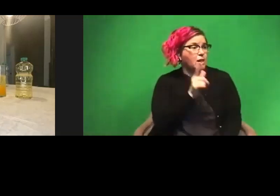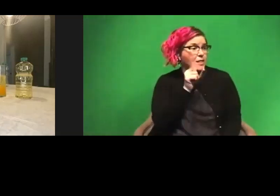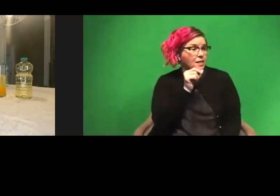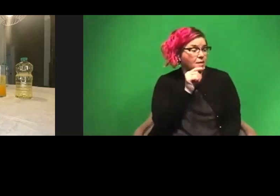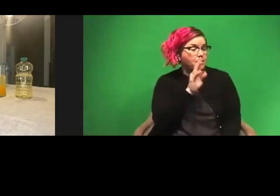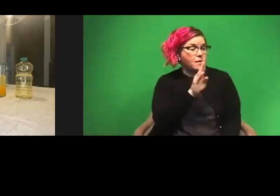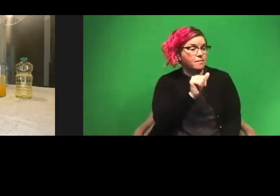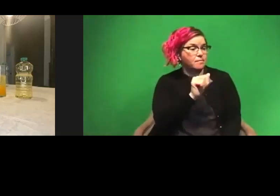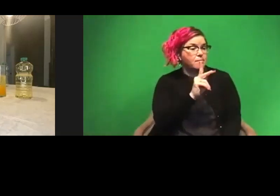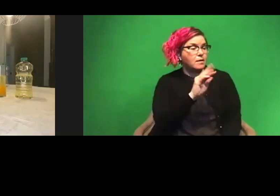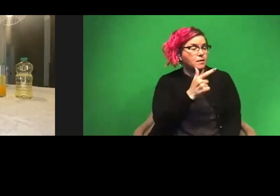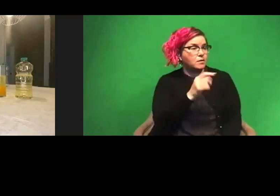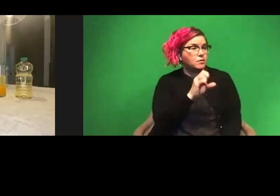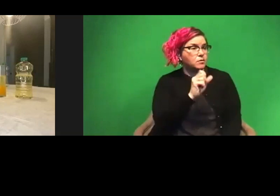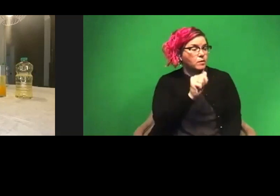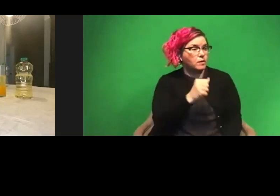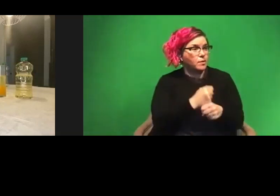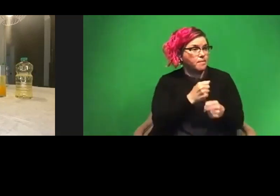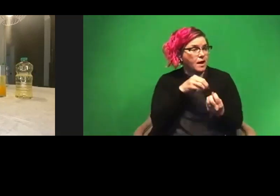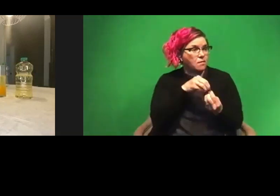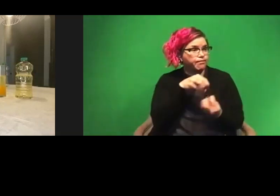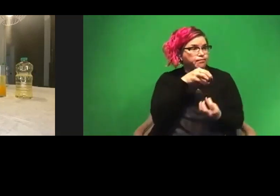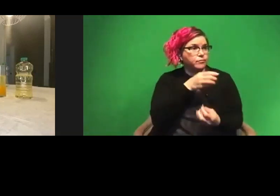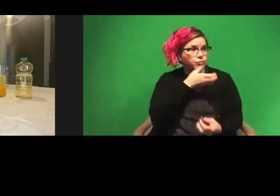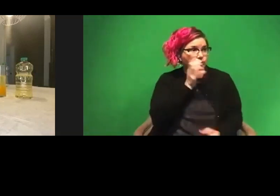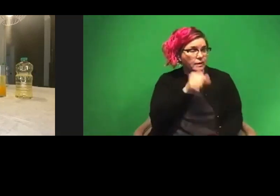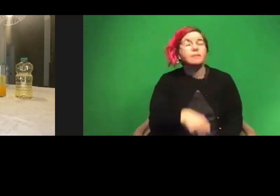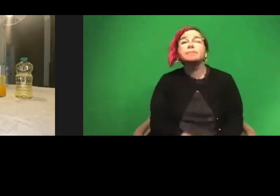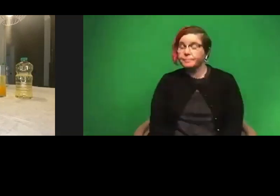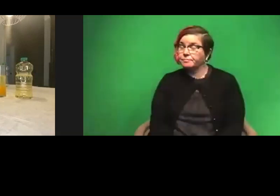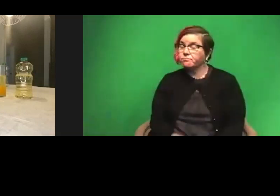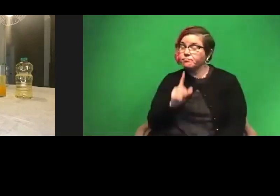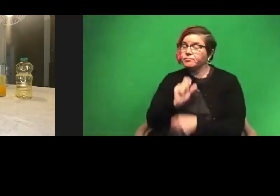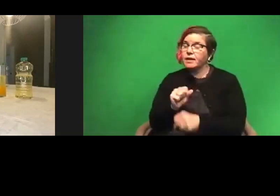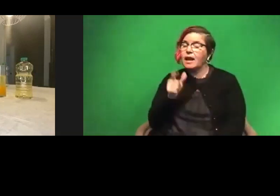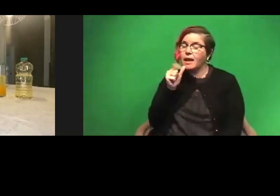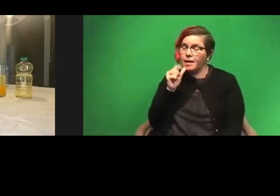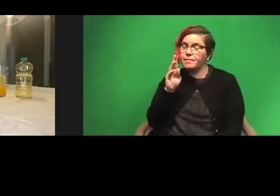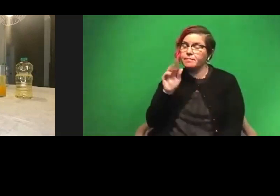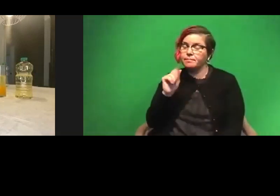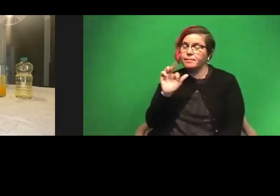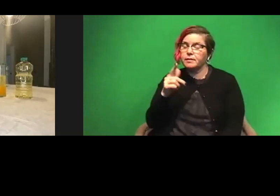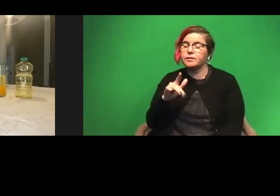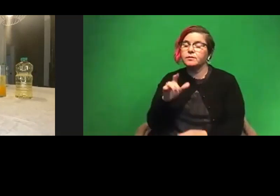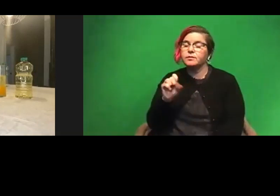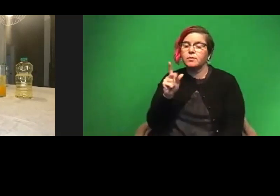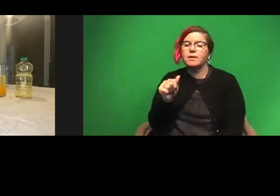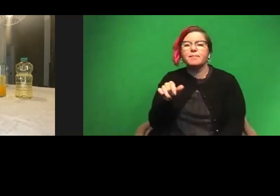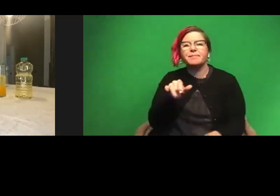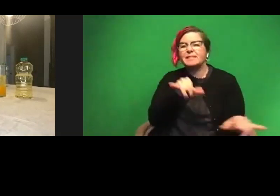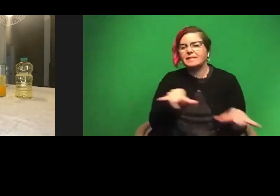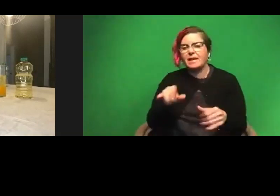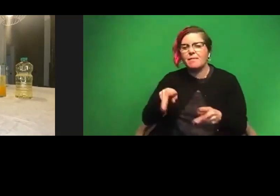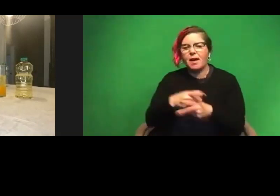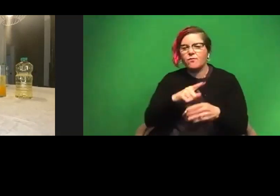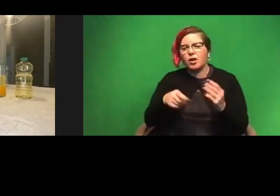to make a fizzy drink? Yes, you can. You can use lemon and baking soda. It's basically the same type of reaction as here,